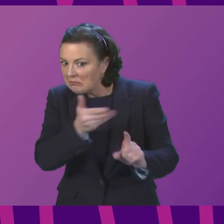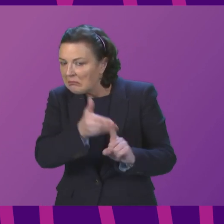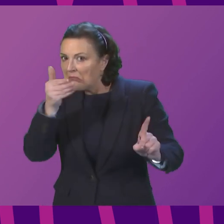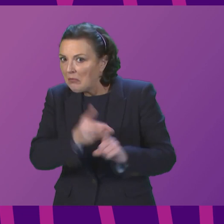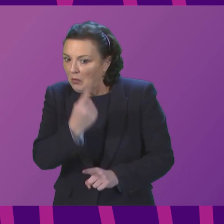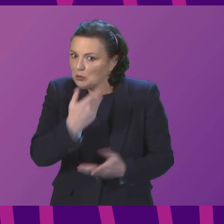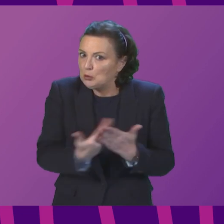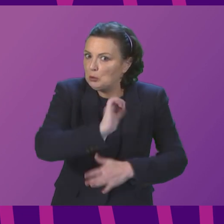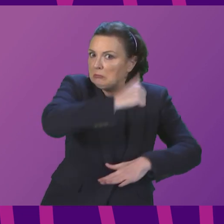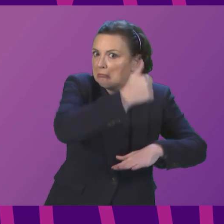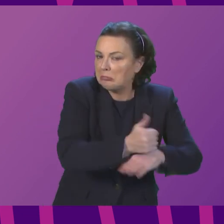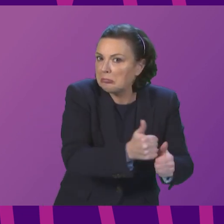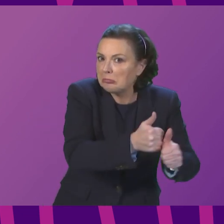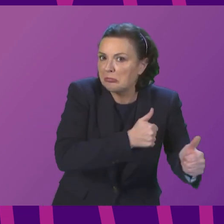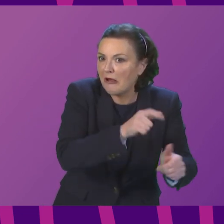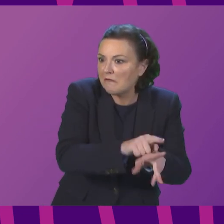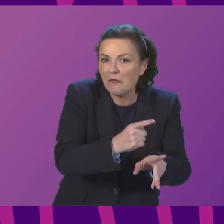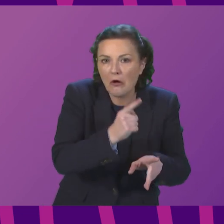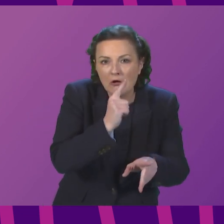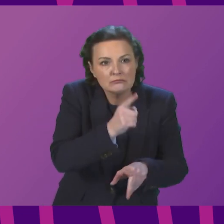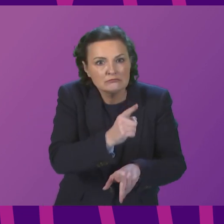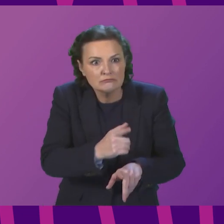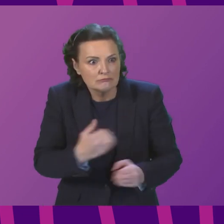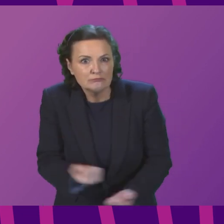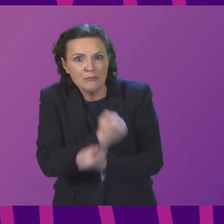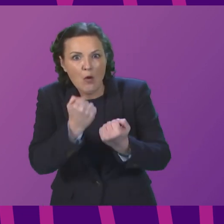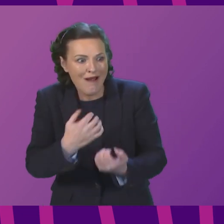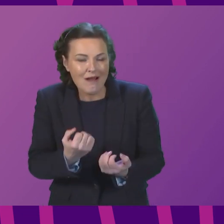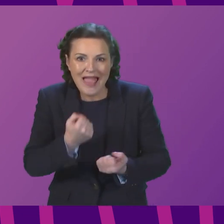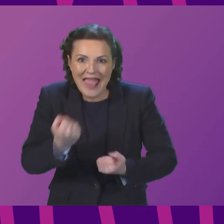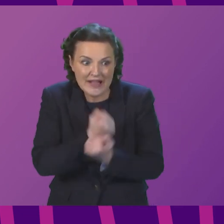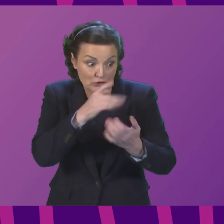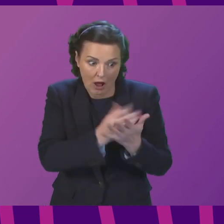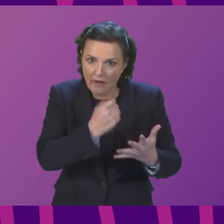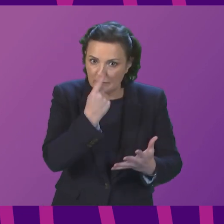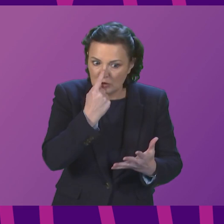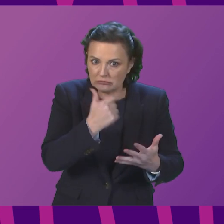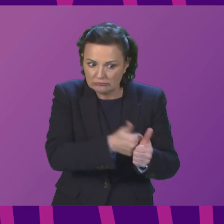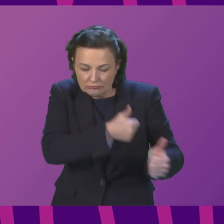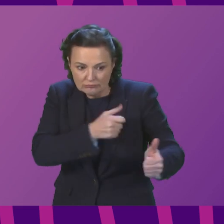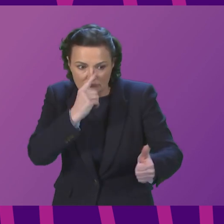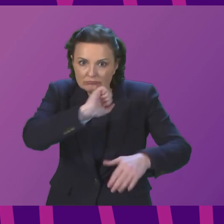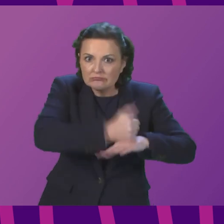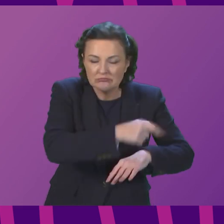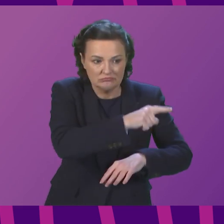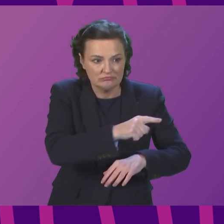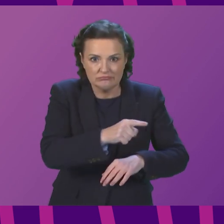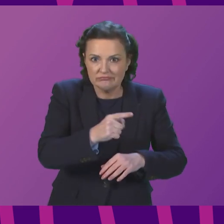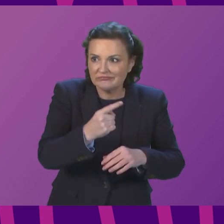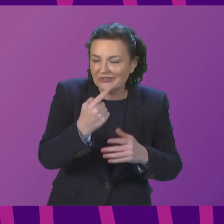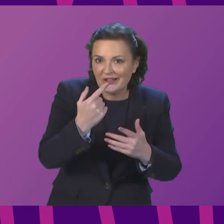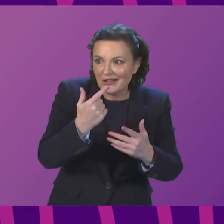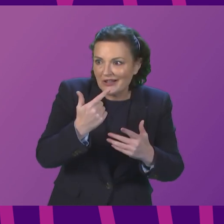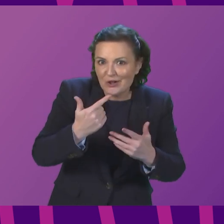UK STEP programme. It really has the potential to generate a huge chunk of zero carbon energy, which is much needed, without the dangerous